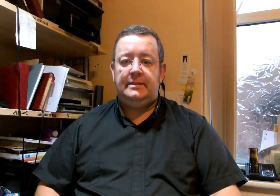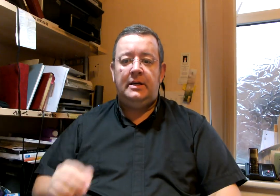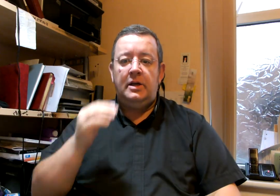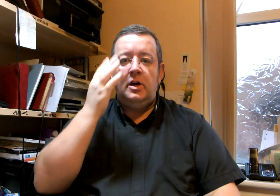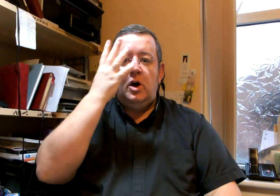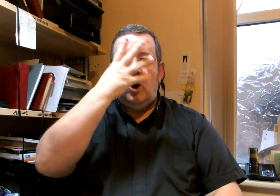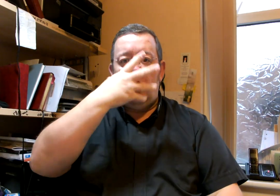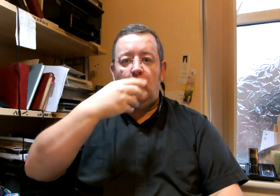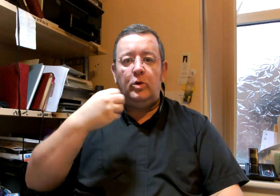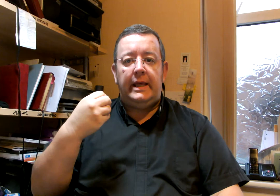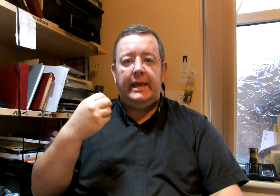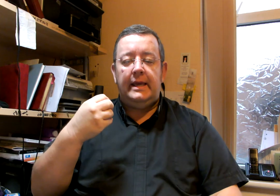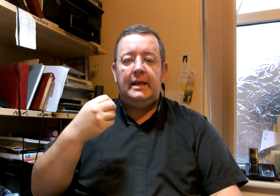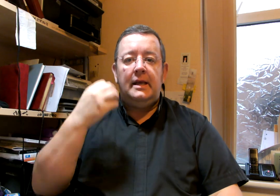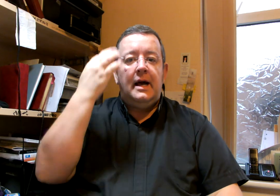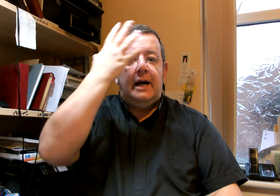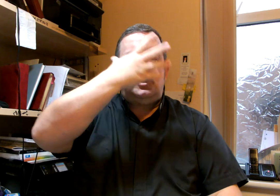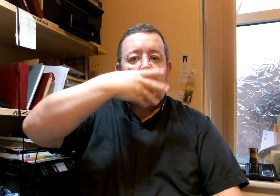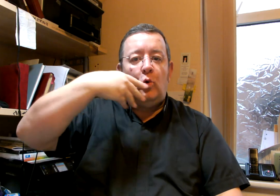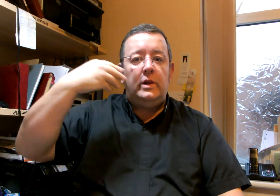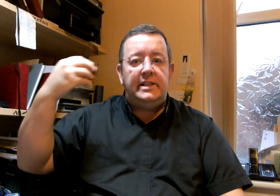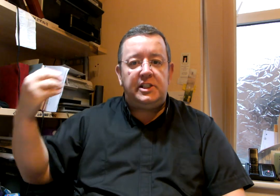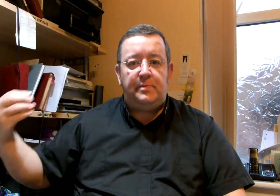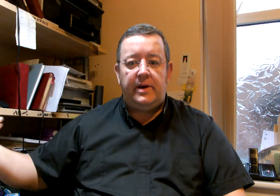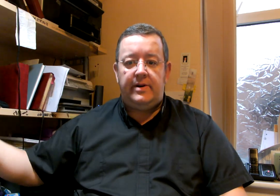To Holy. And Holy Spirit.